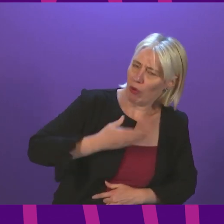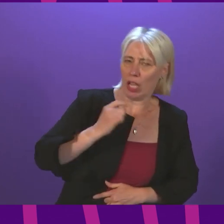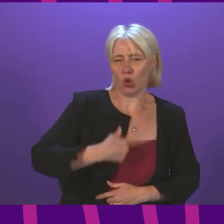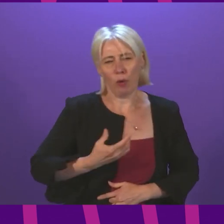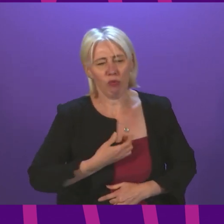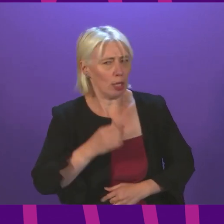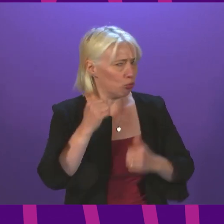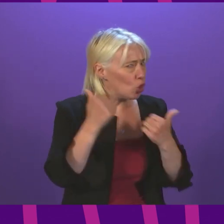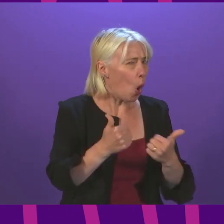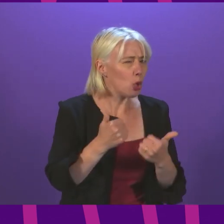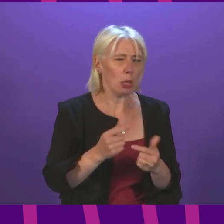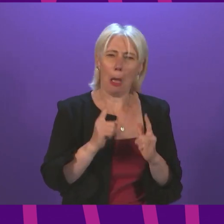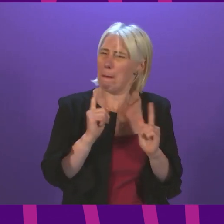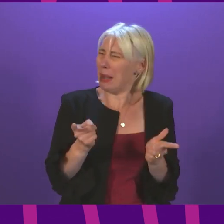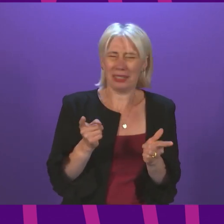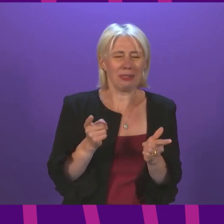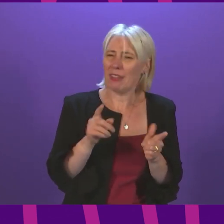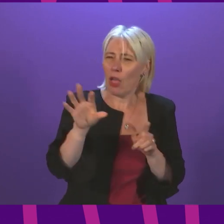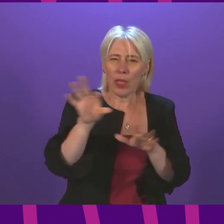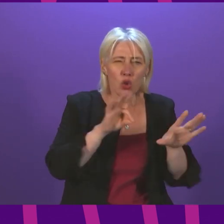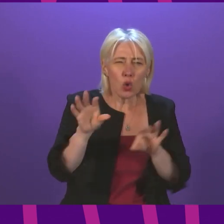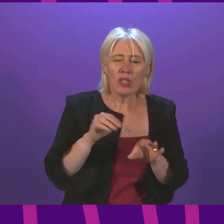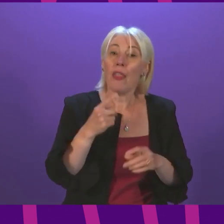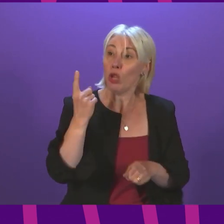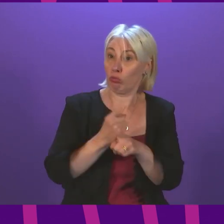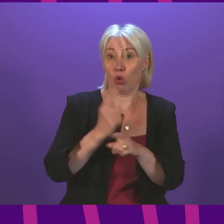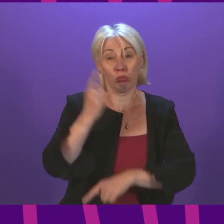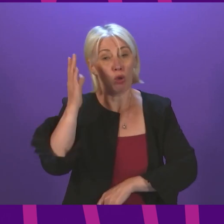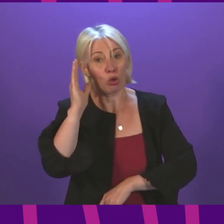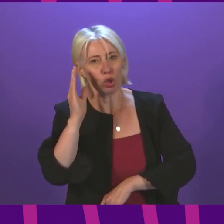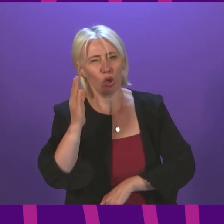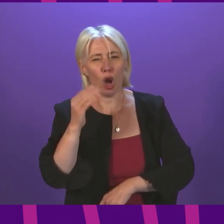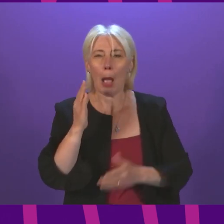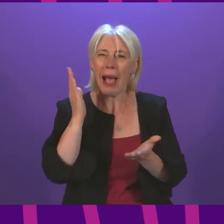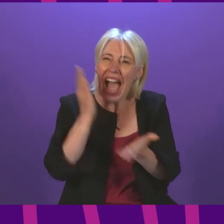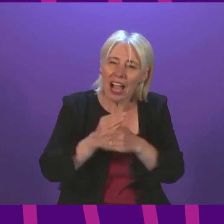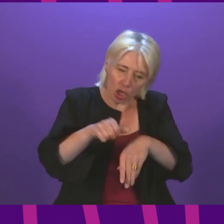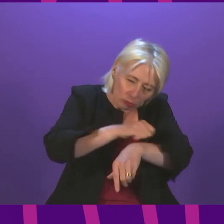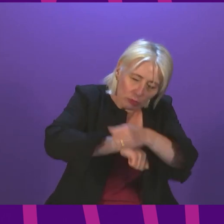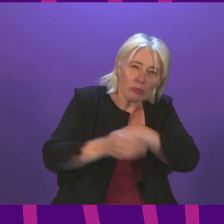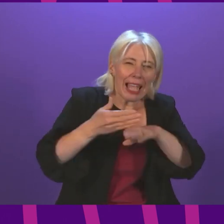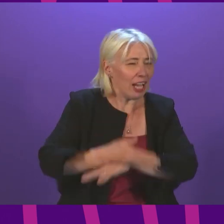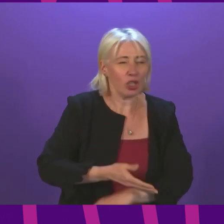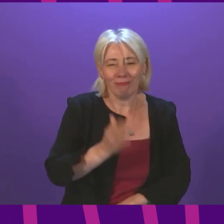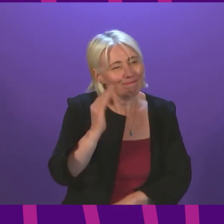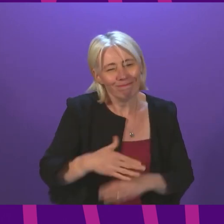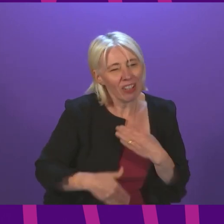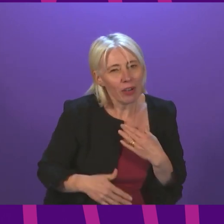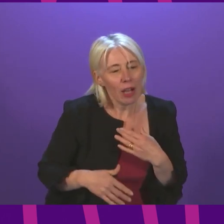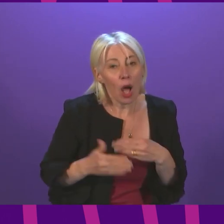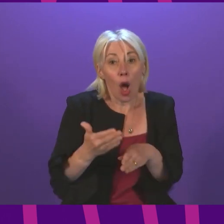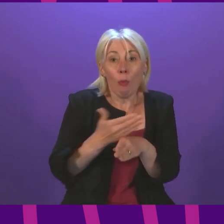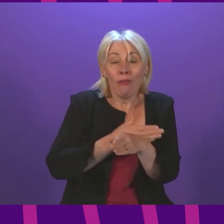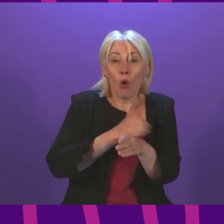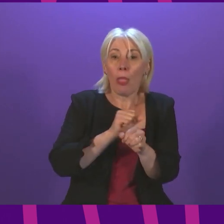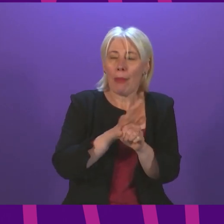shows and I have heard in committee this morning that they have not walked it yet. They do not put their money where their mouth is. People were struggling before the pandemic and the